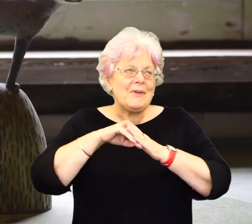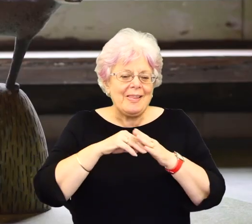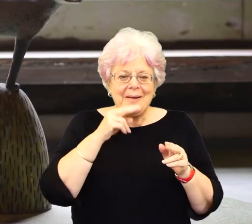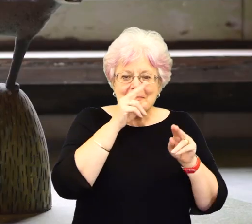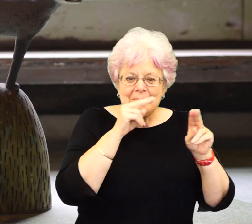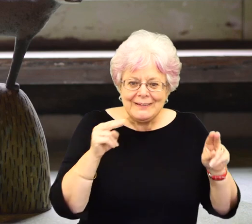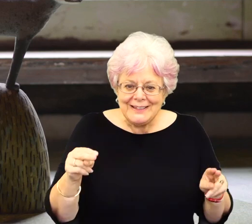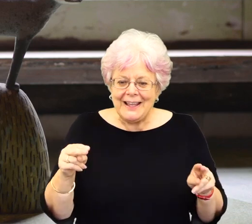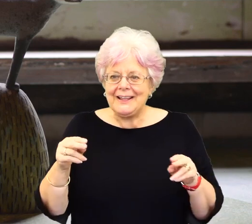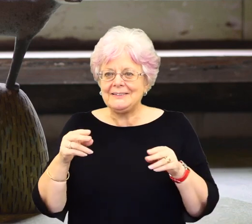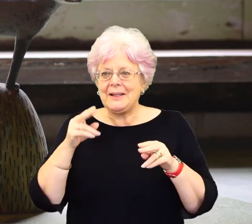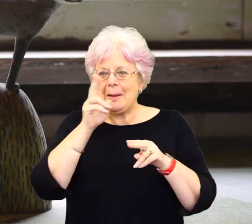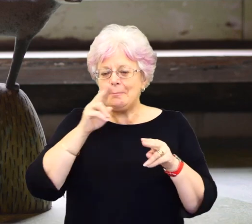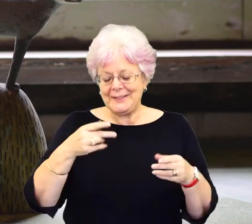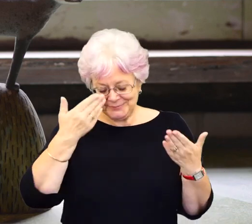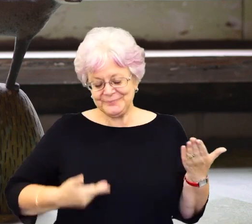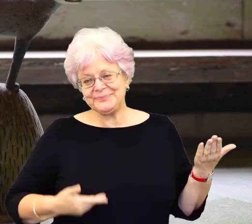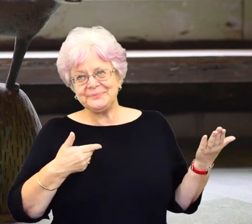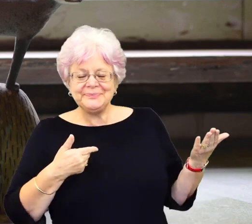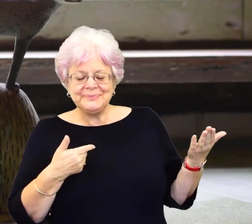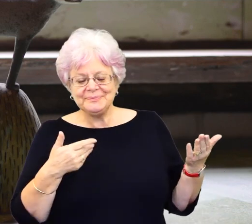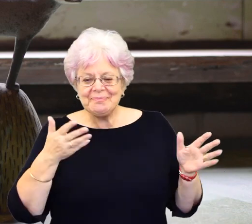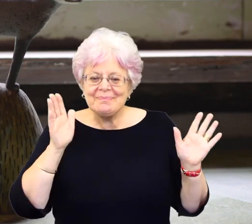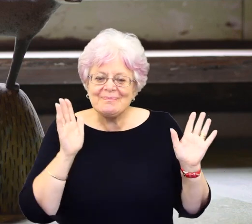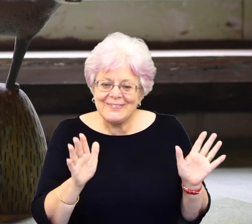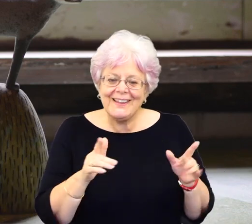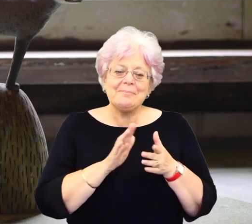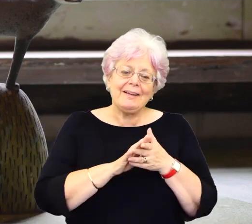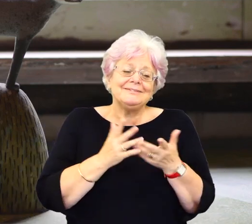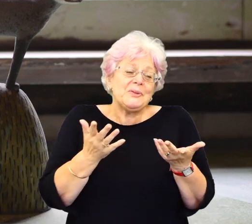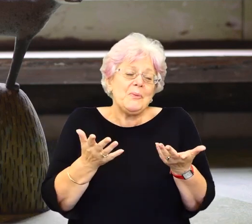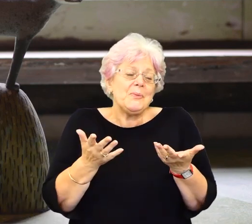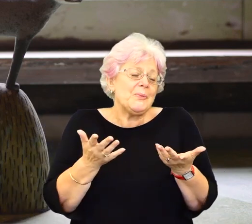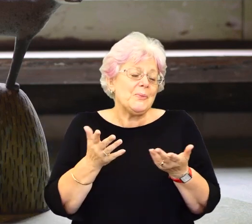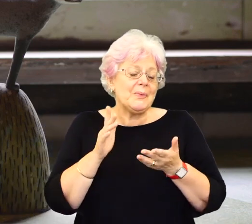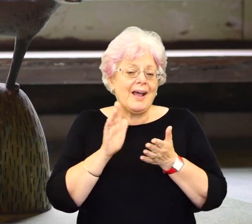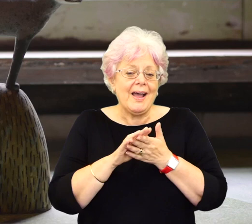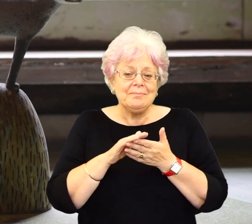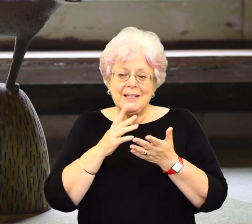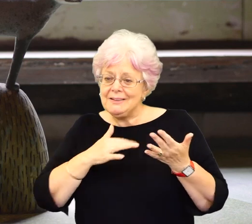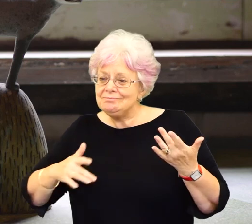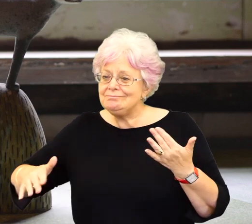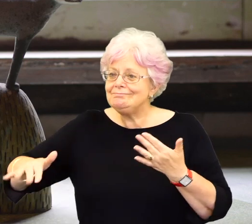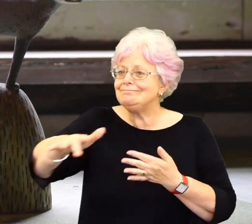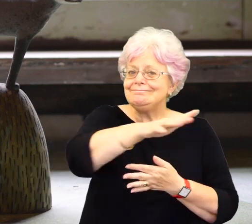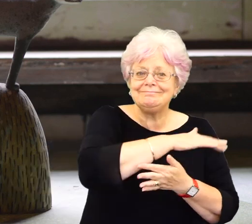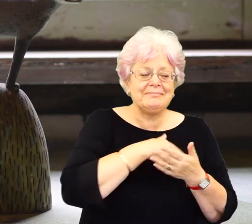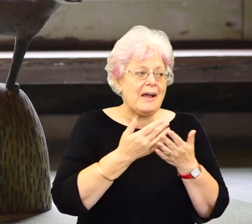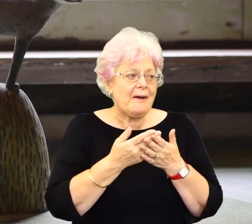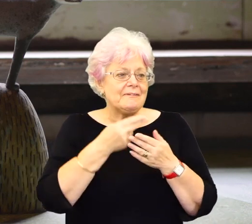things and painting and she would paint us and paint everything else. So yes, I was, I was just surrounded by